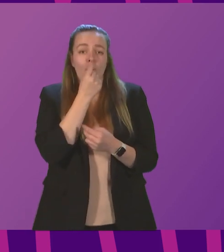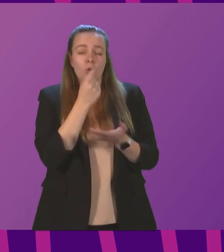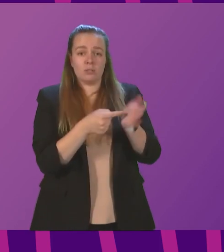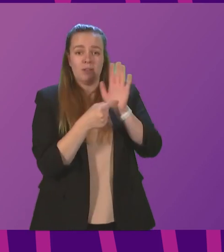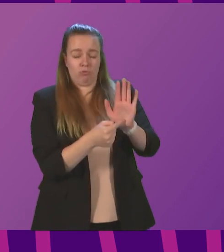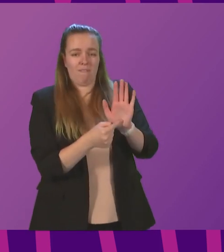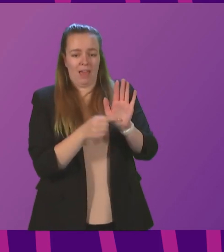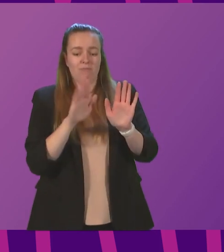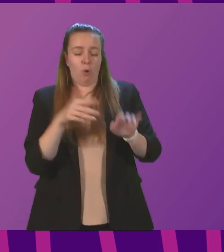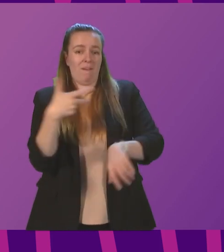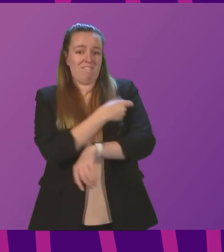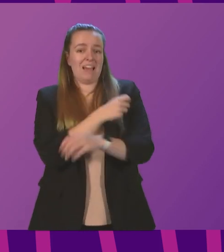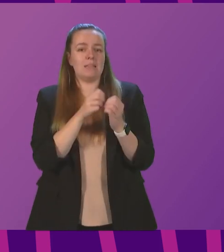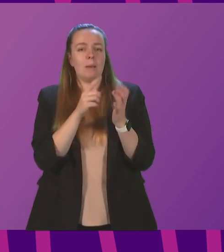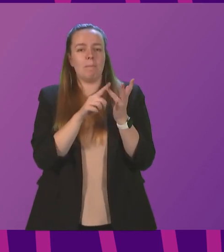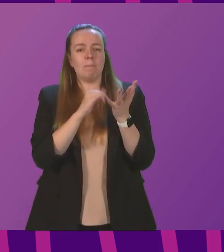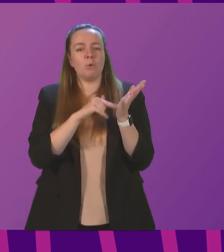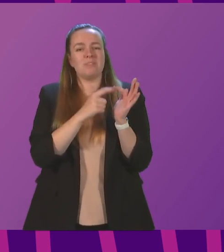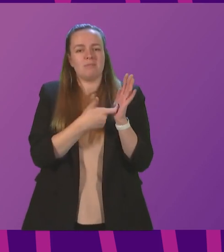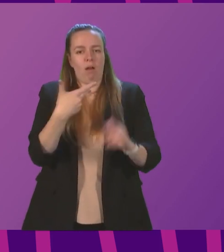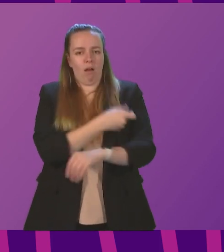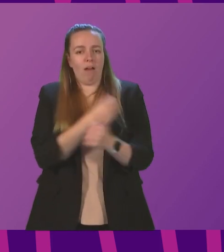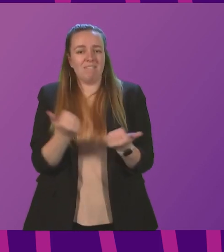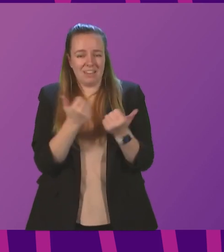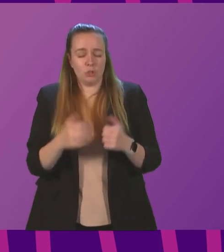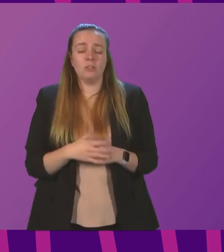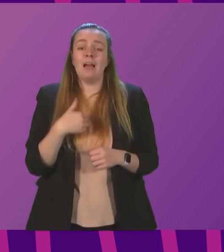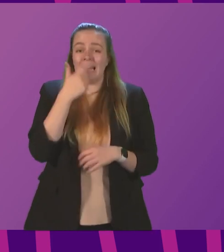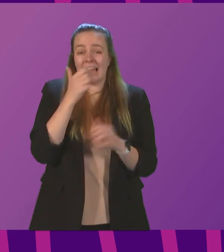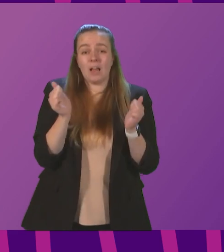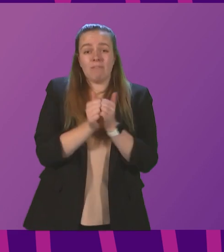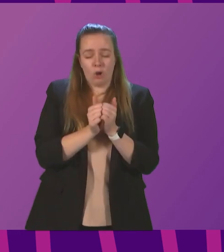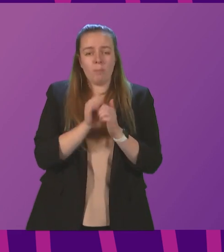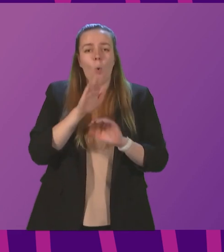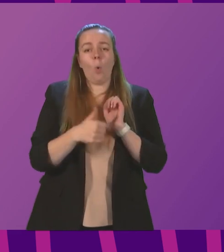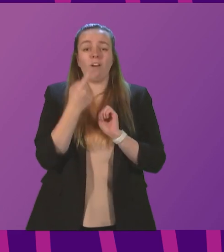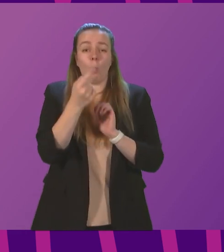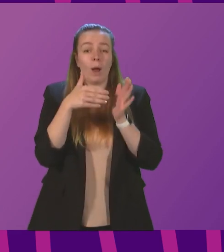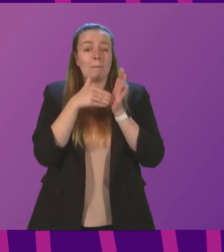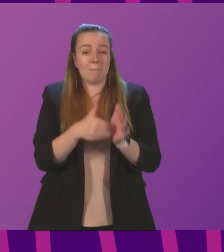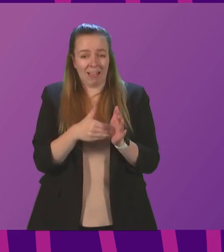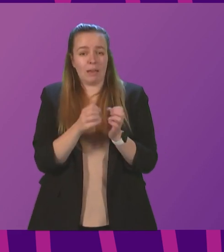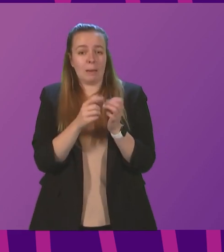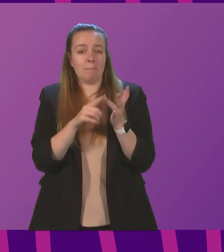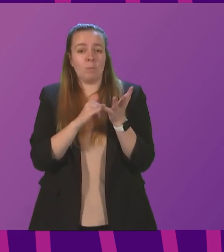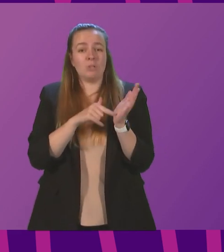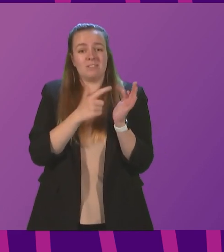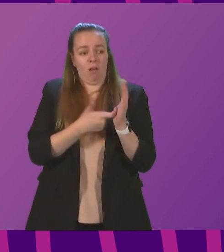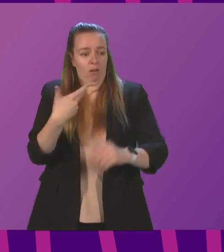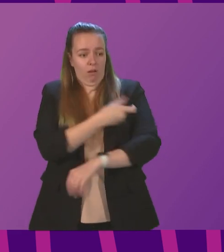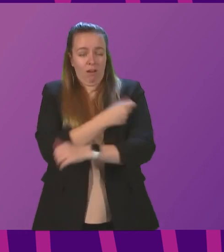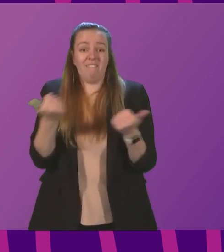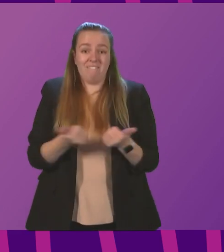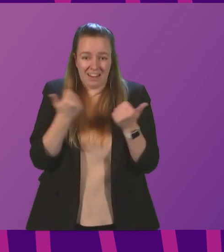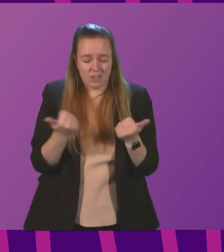of the vaccine booster campaign. I can confirm that more than 1 million booster jags have now been administered,